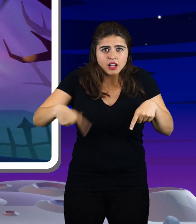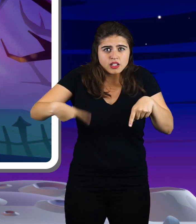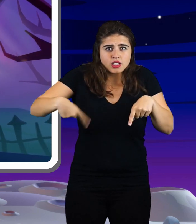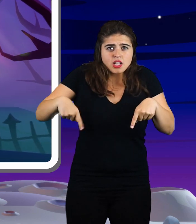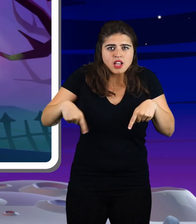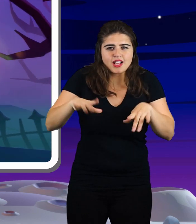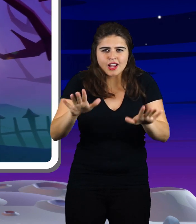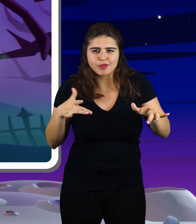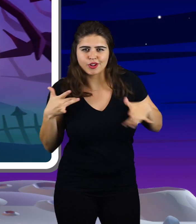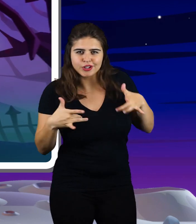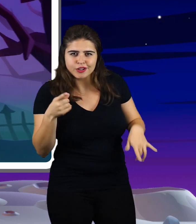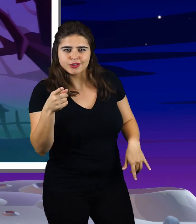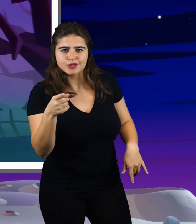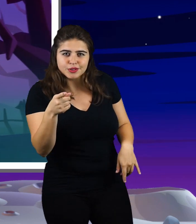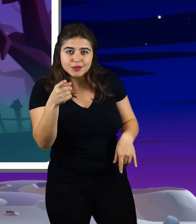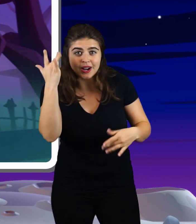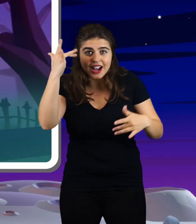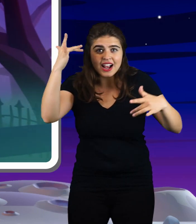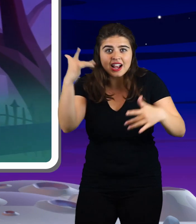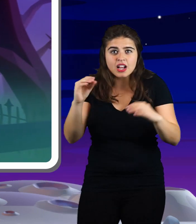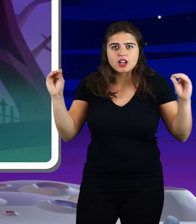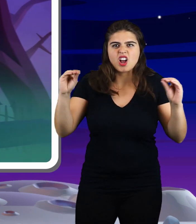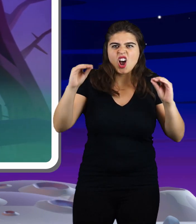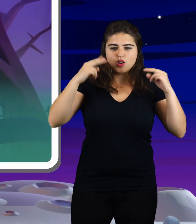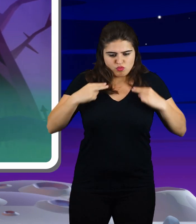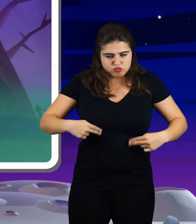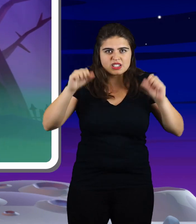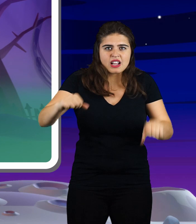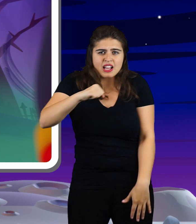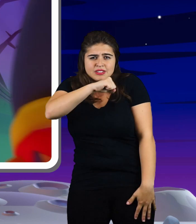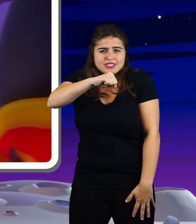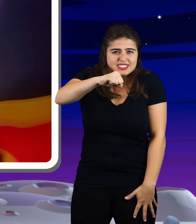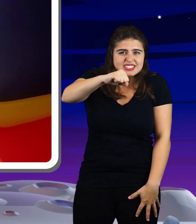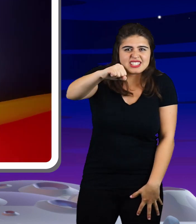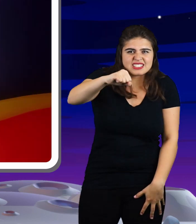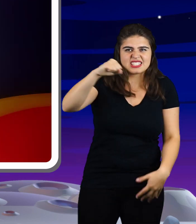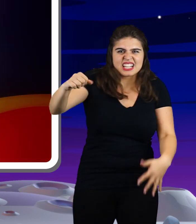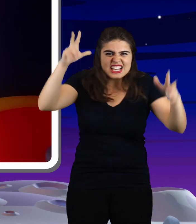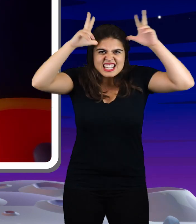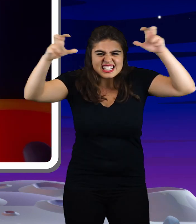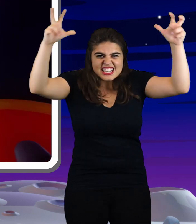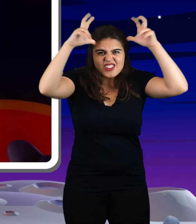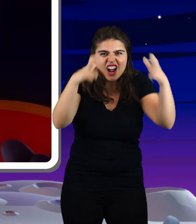to shiver For no mere mortal can resist The evil